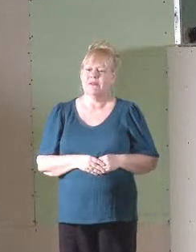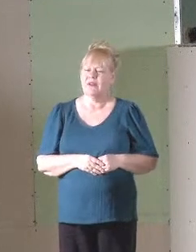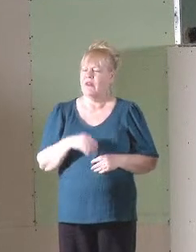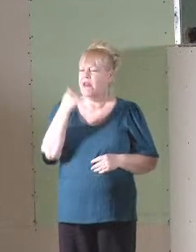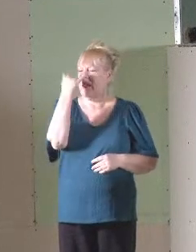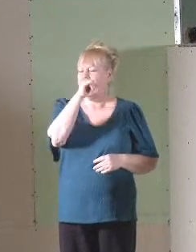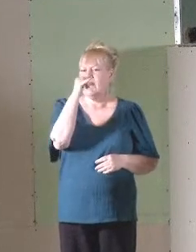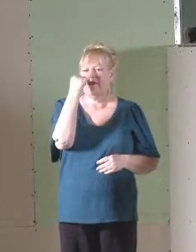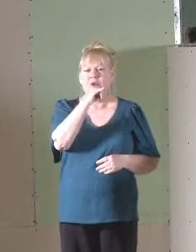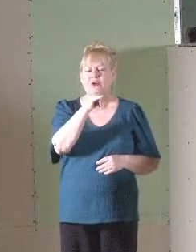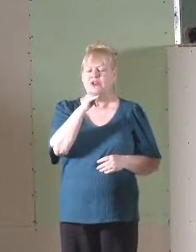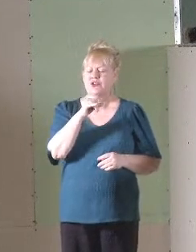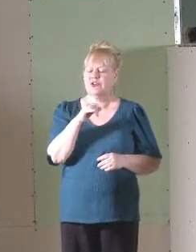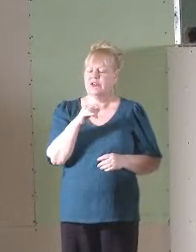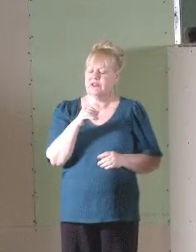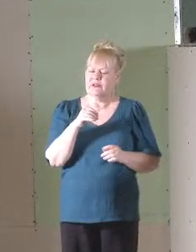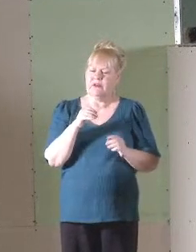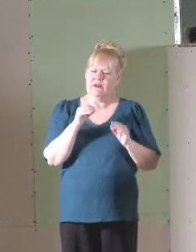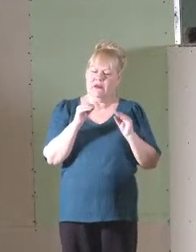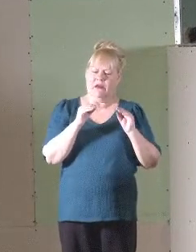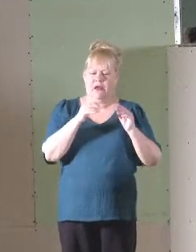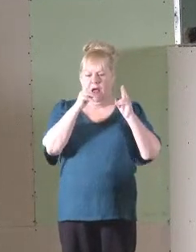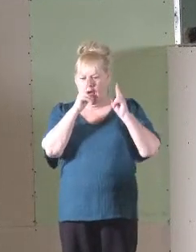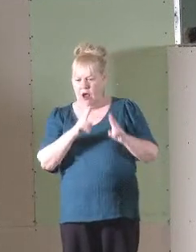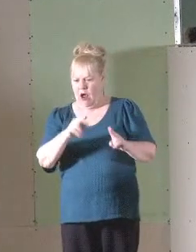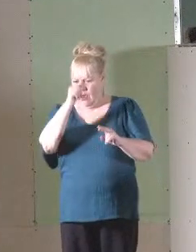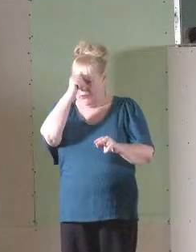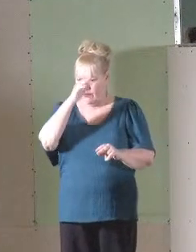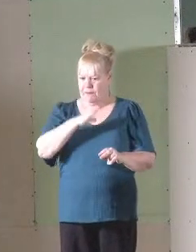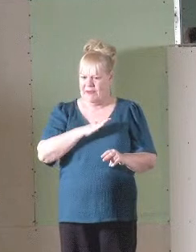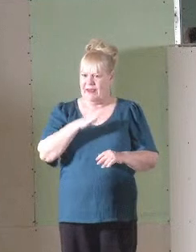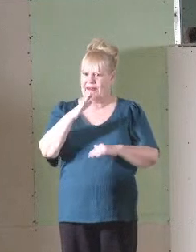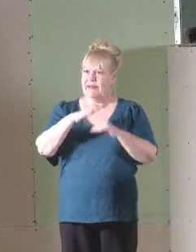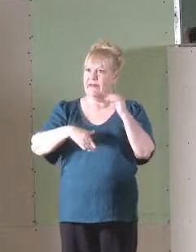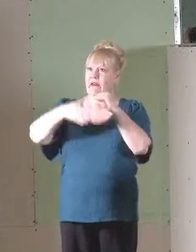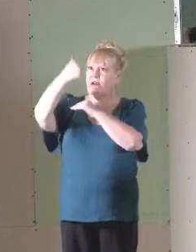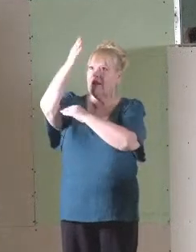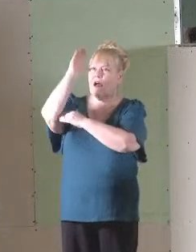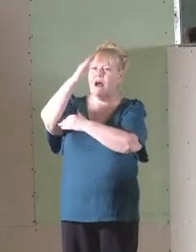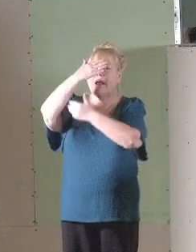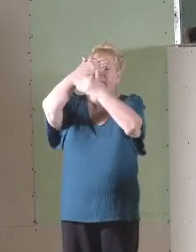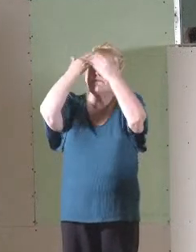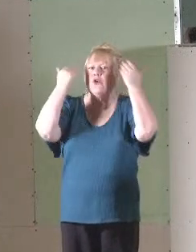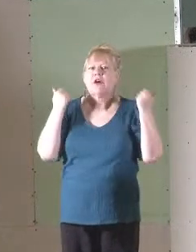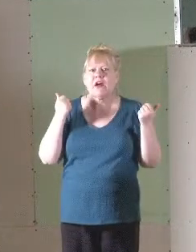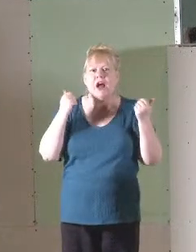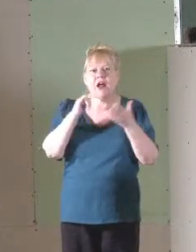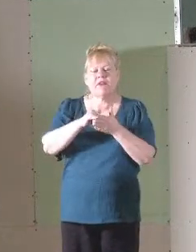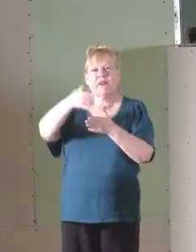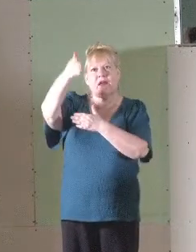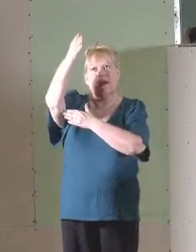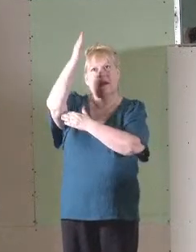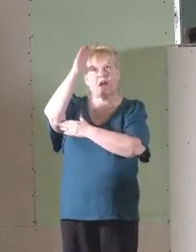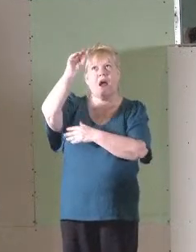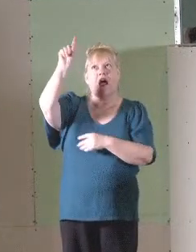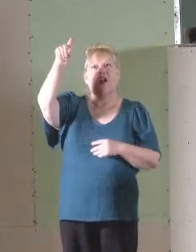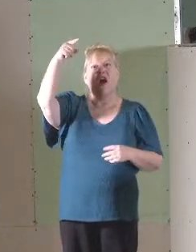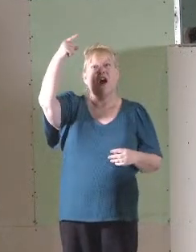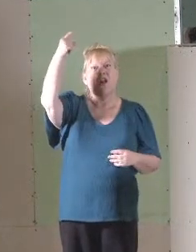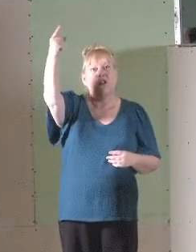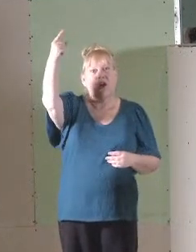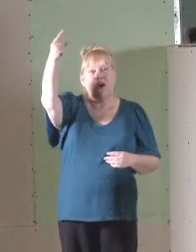foolishly put men where only God should be, having completely forgotten that God alone